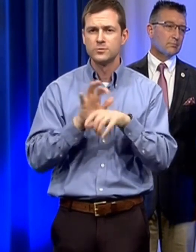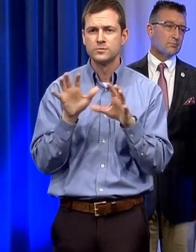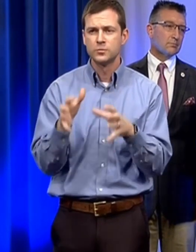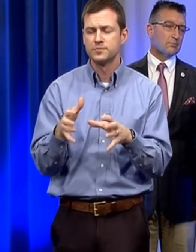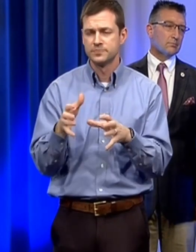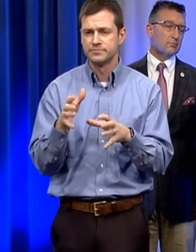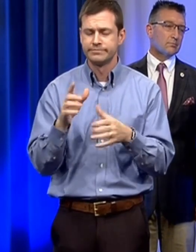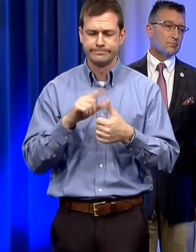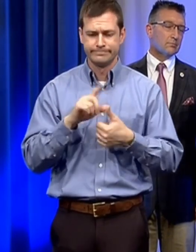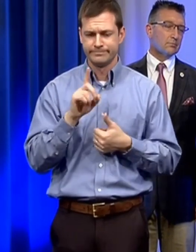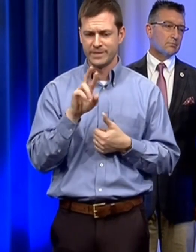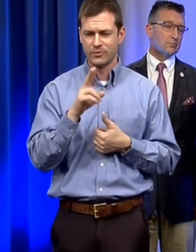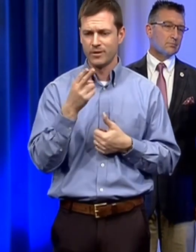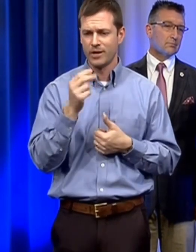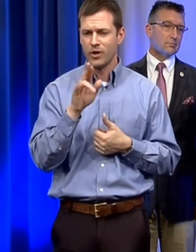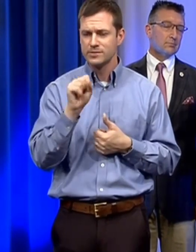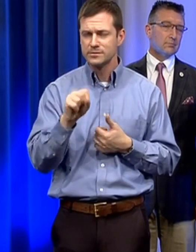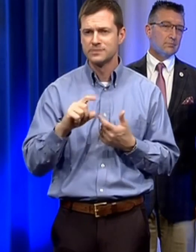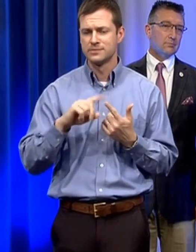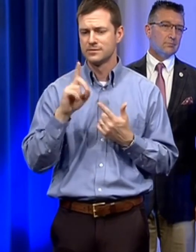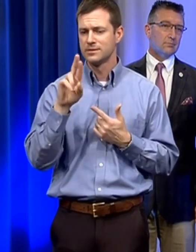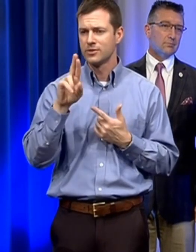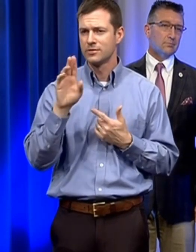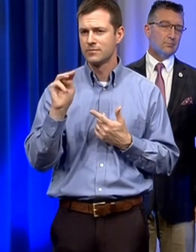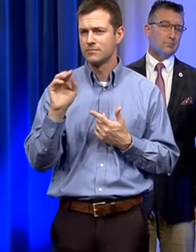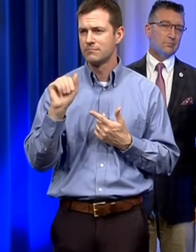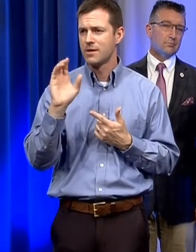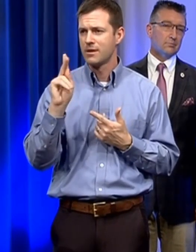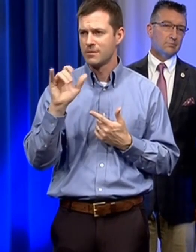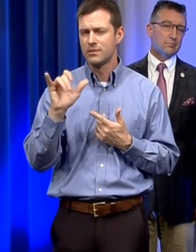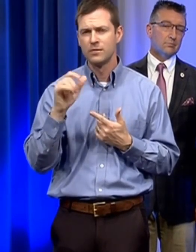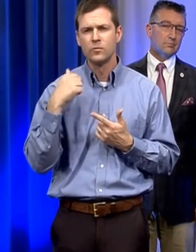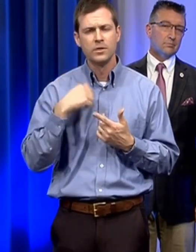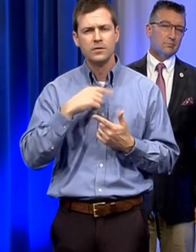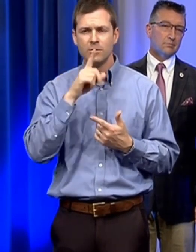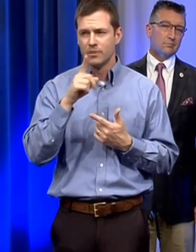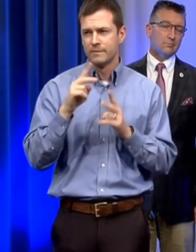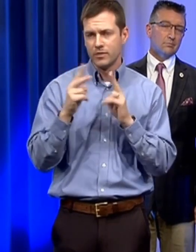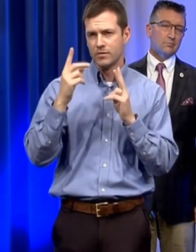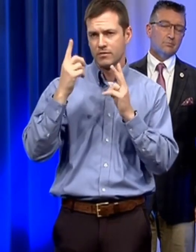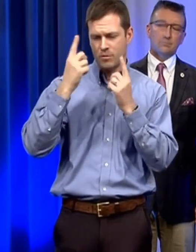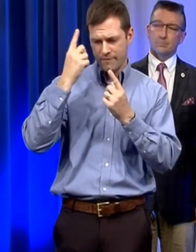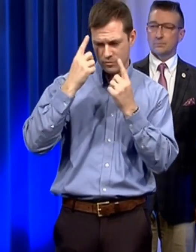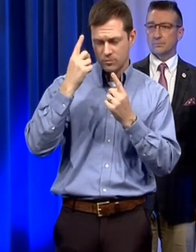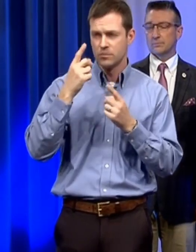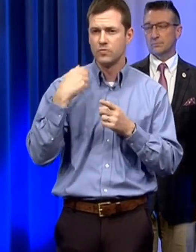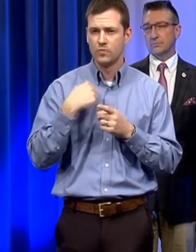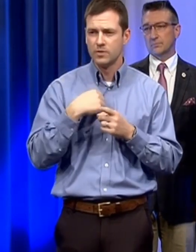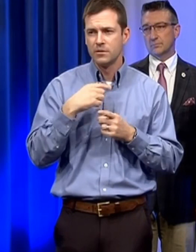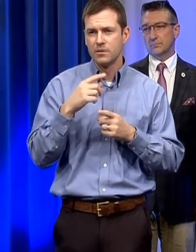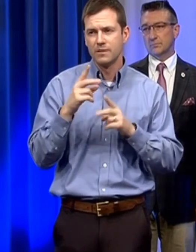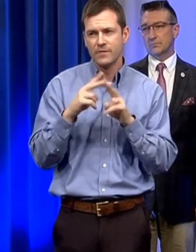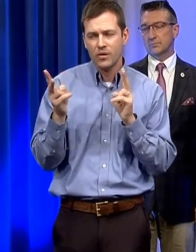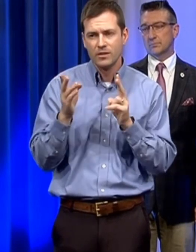certainly dr harris dr mackey and we're being very thorough and i think the people of alabama trust us when we say we are